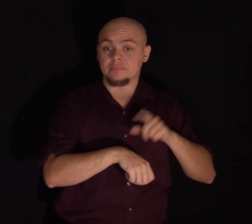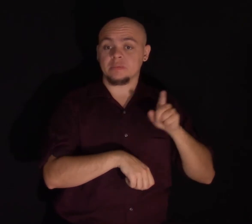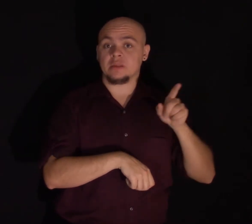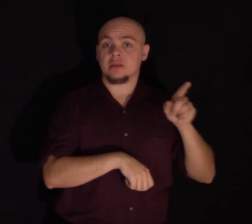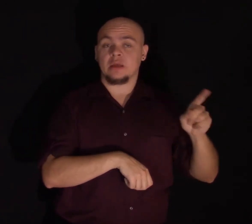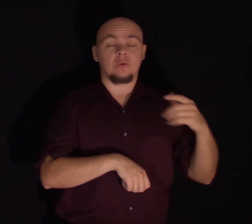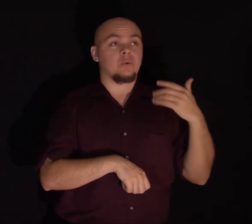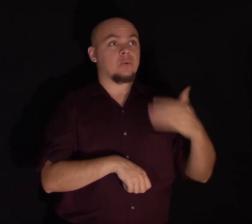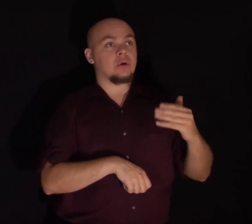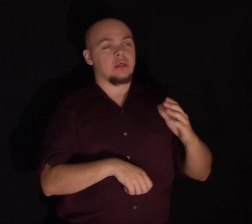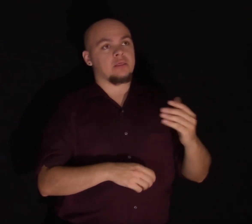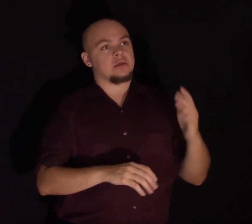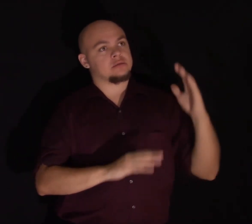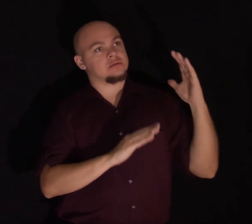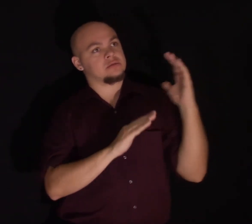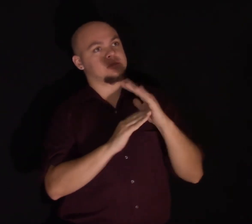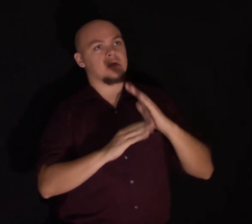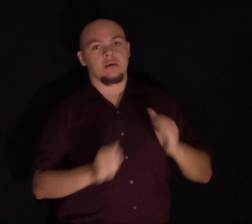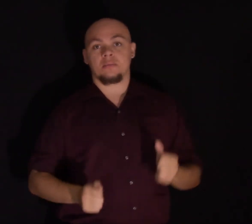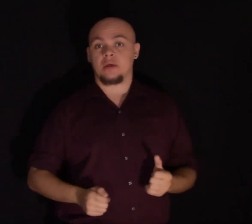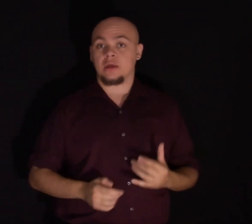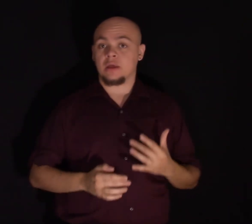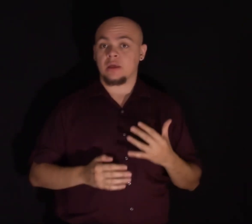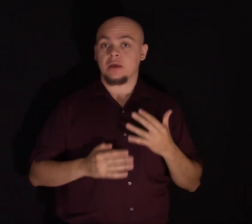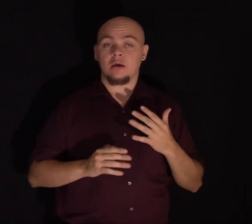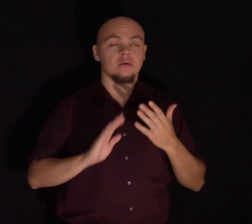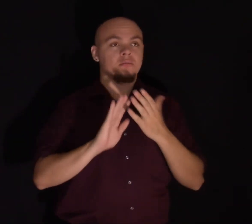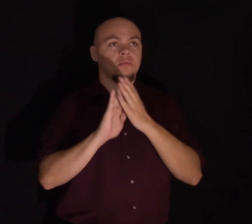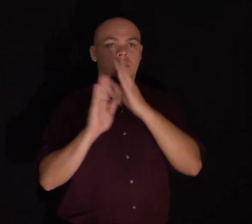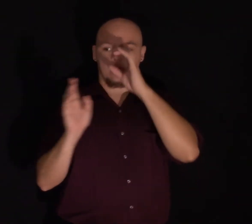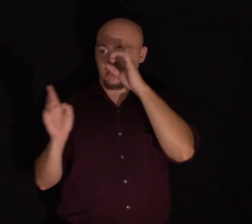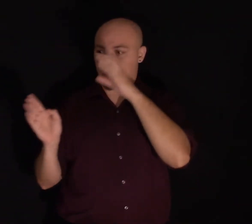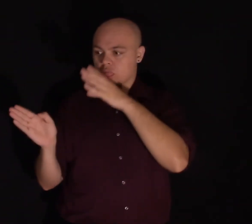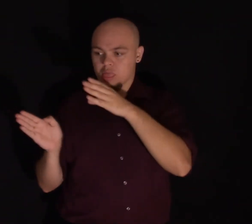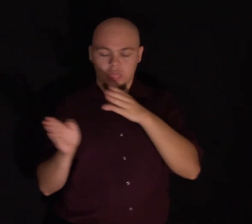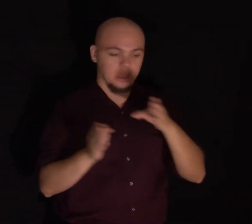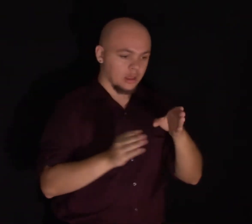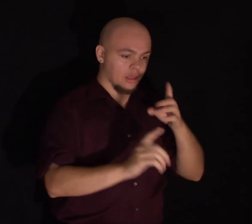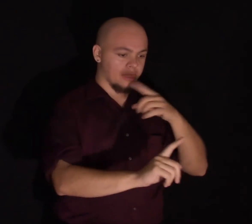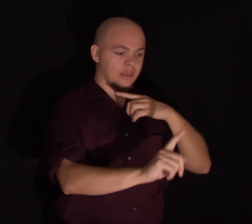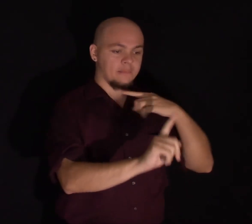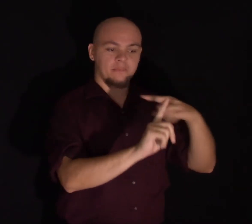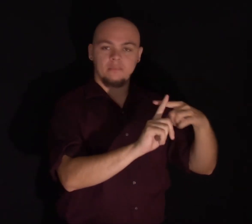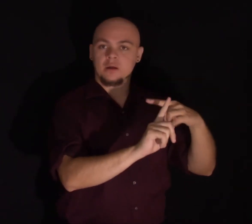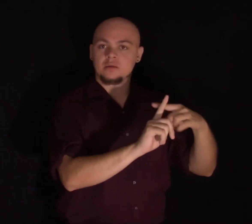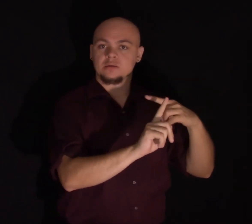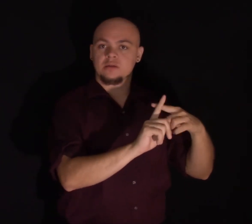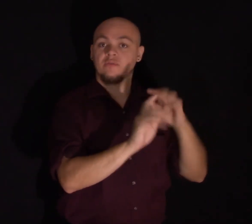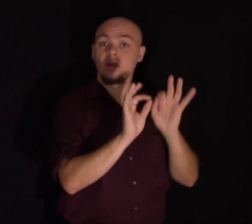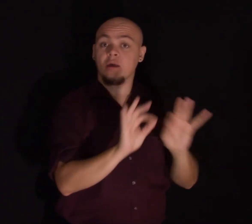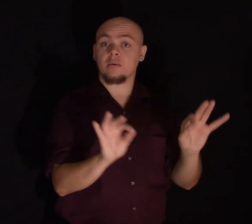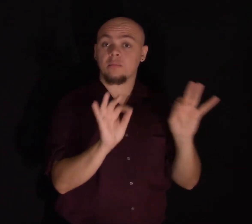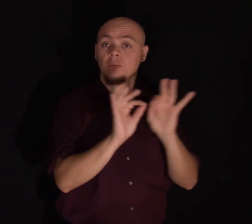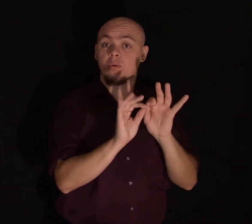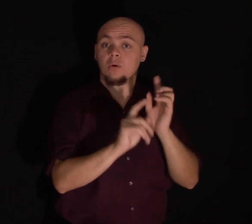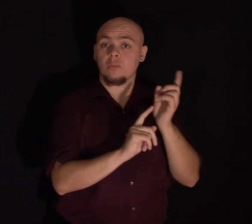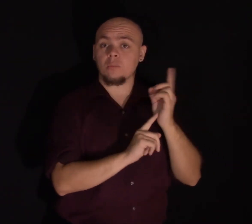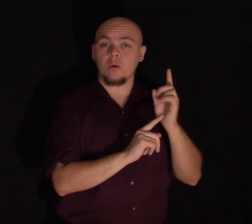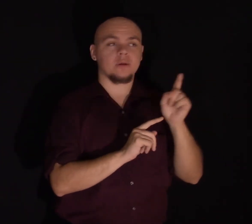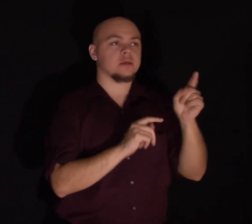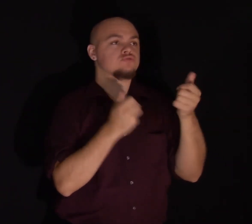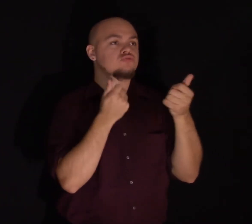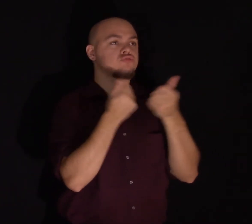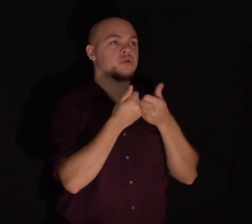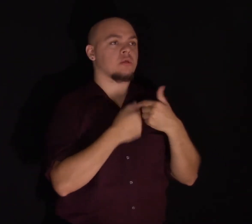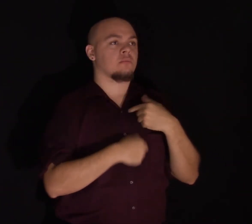inspiration in our turning toward the positive. And in that critical moment in 1992, he challenged me